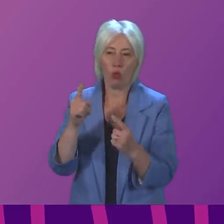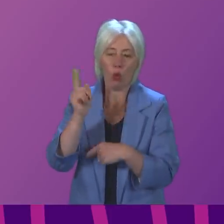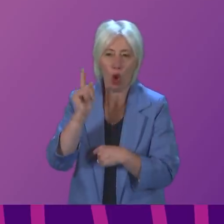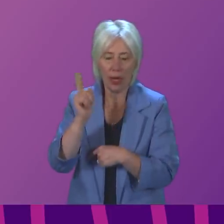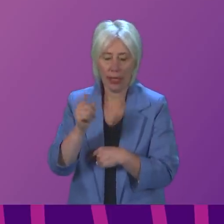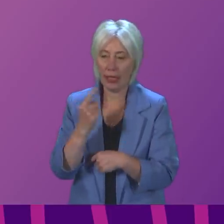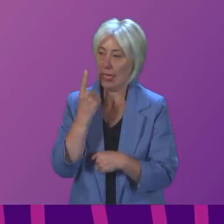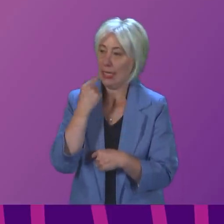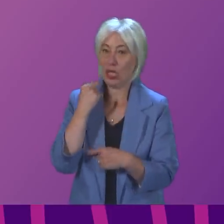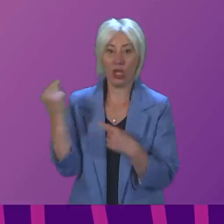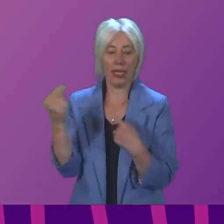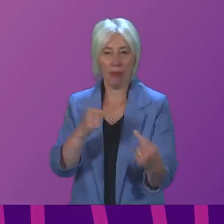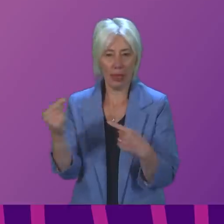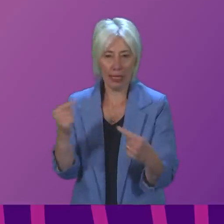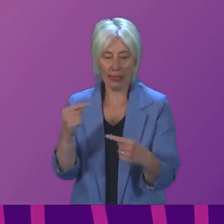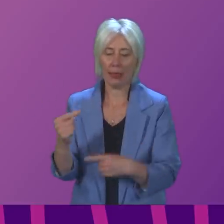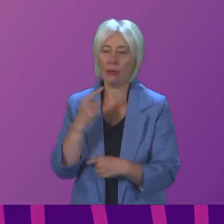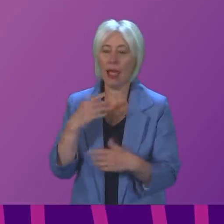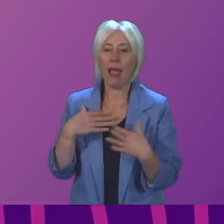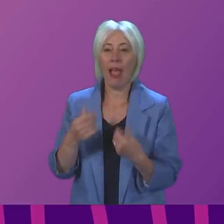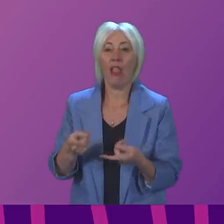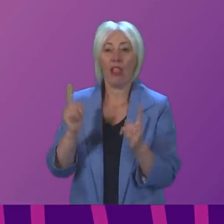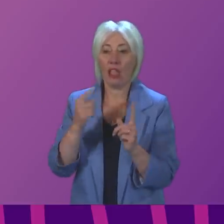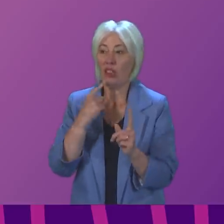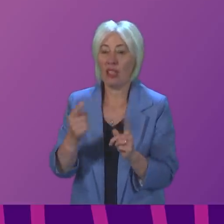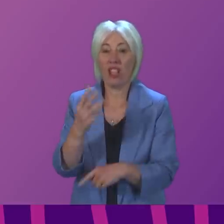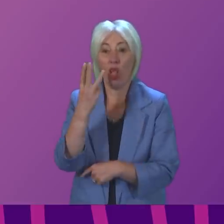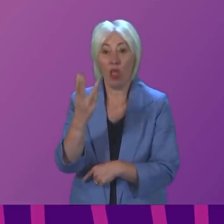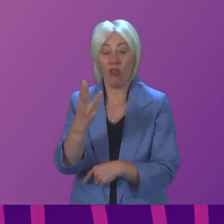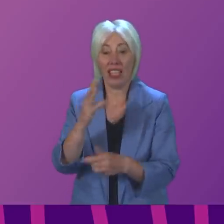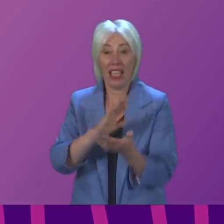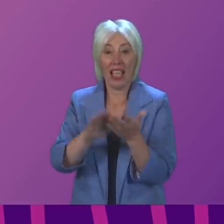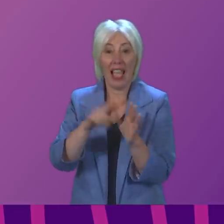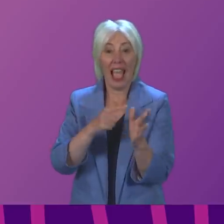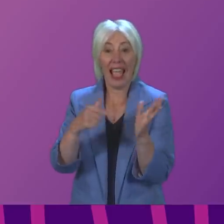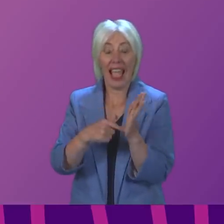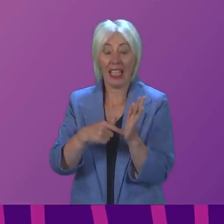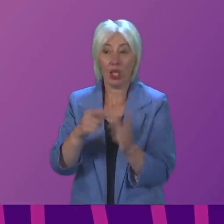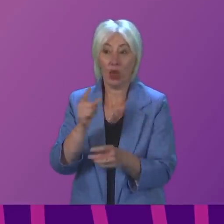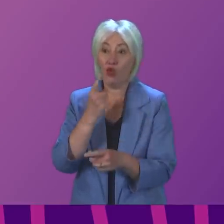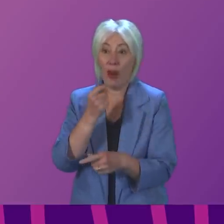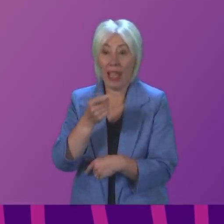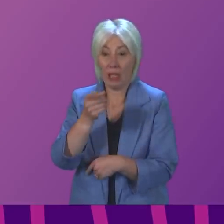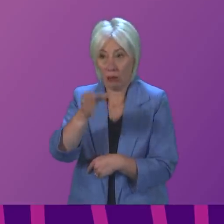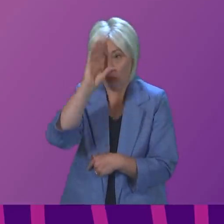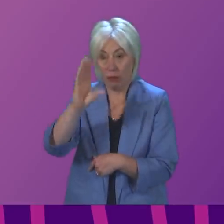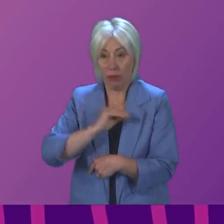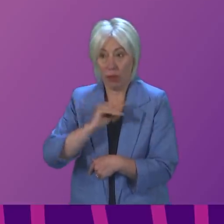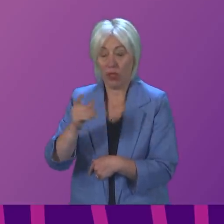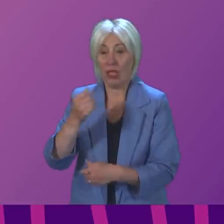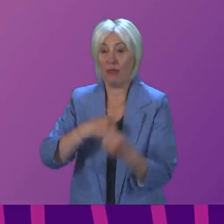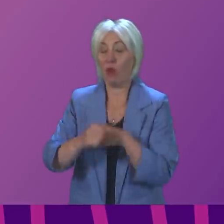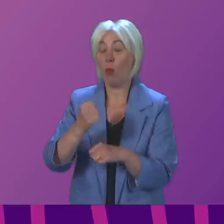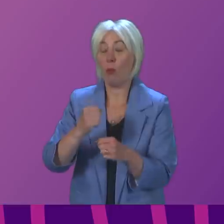secretary said he had received three Hyatt Red Notices from the Queen Elizabeth University Hospital since he became health secretary.